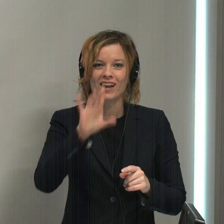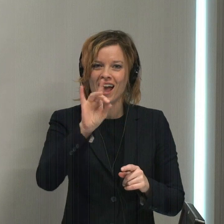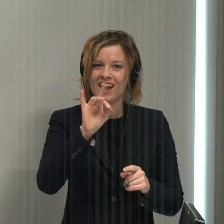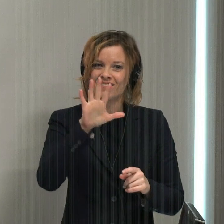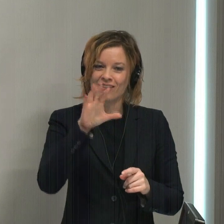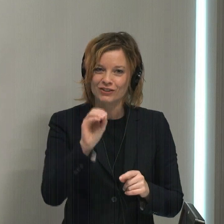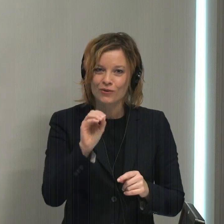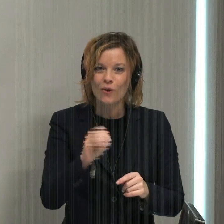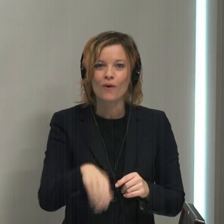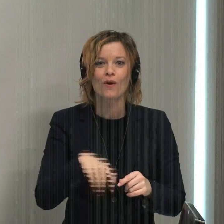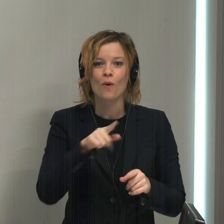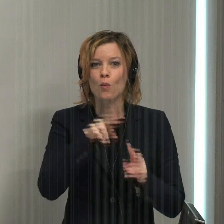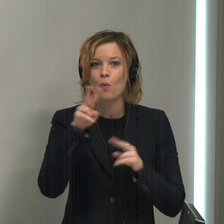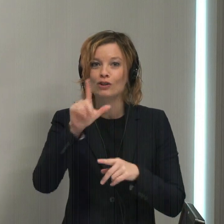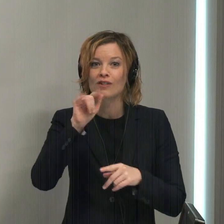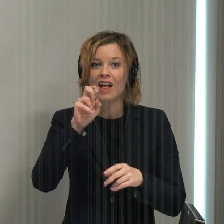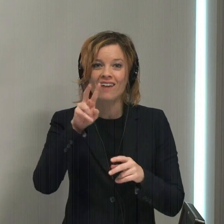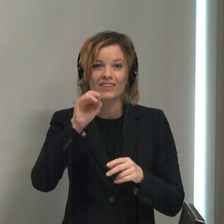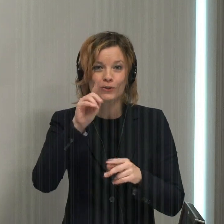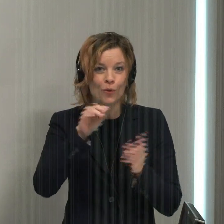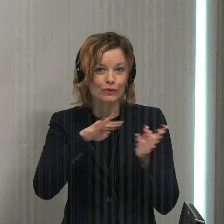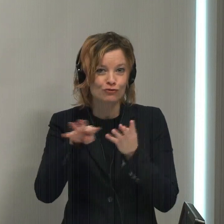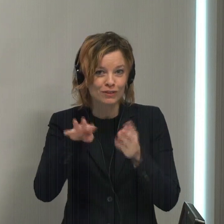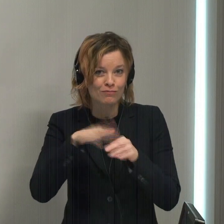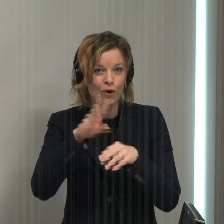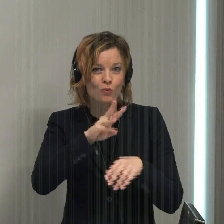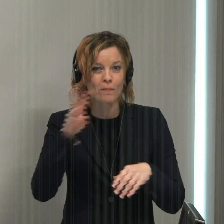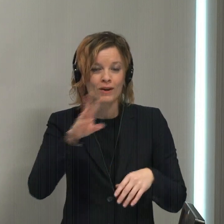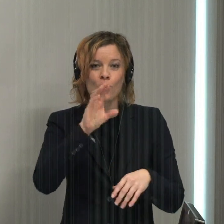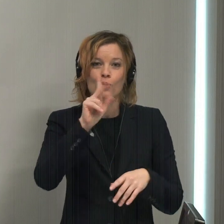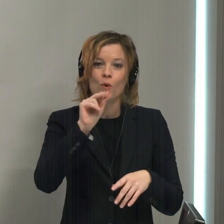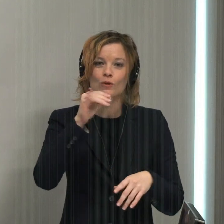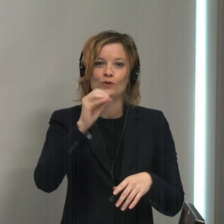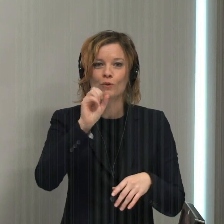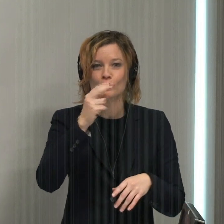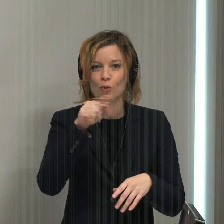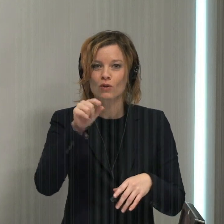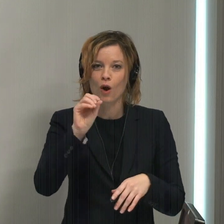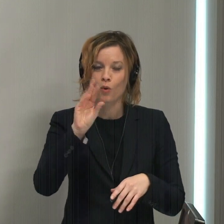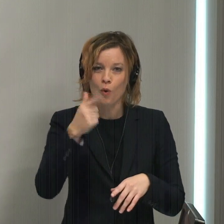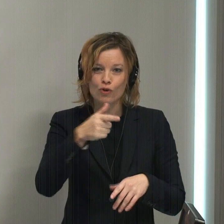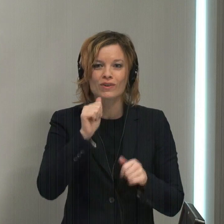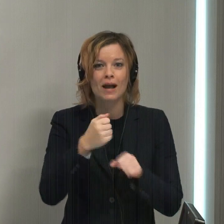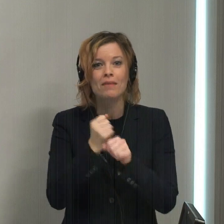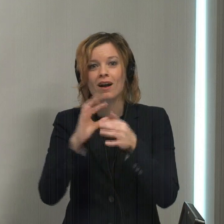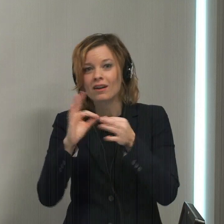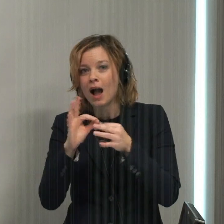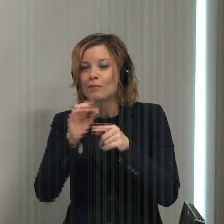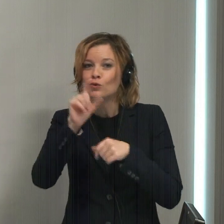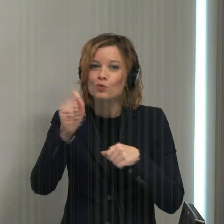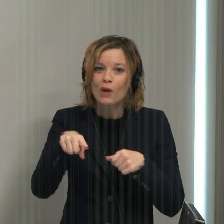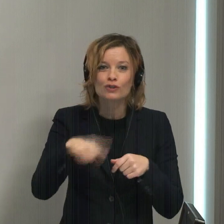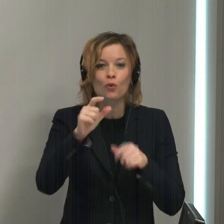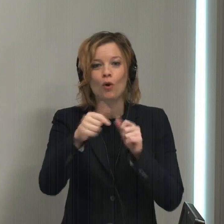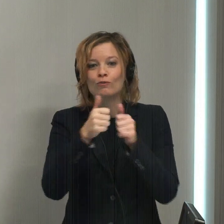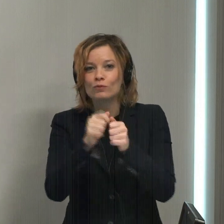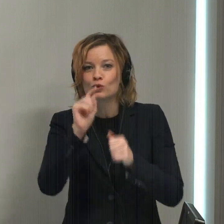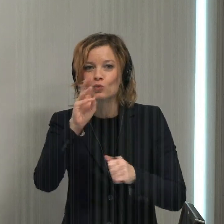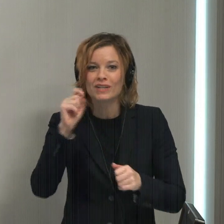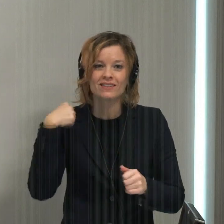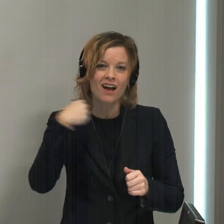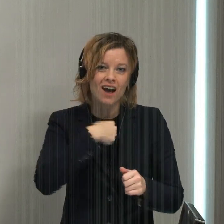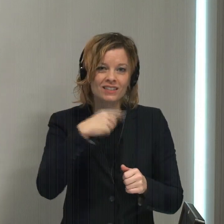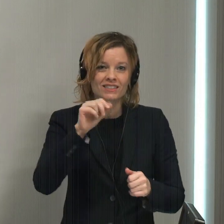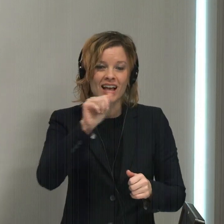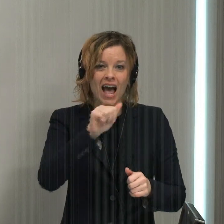-8850. Watch the live video stream at our website, kojoshow.org. Ask a question or make a comment there. Send us a tweet at kojoshow or email